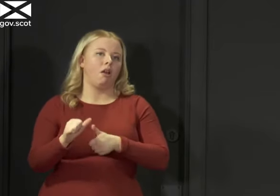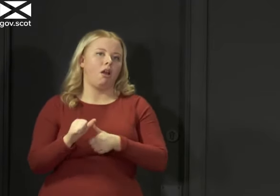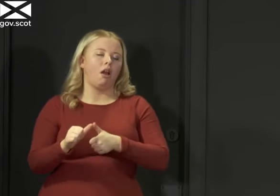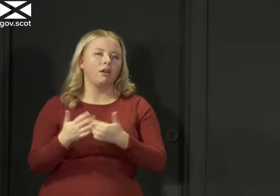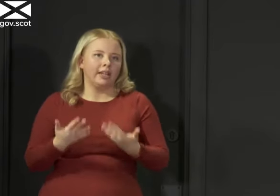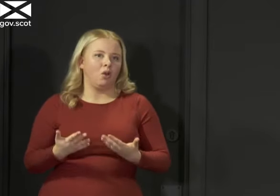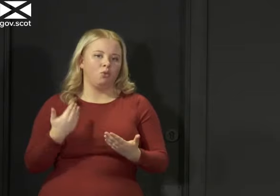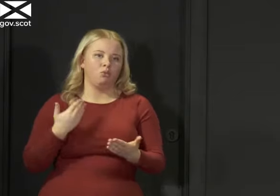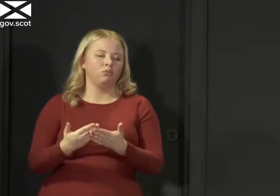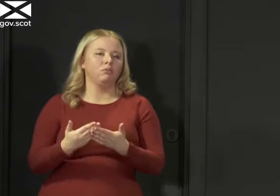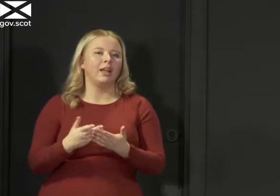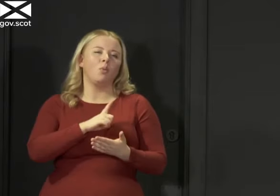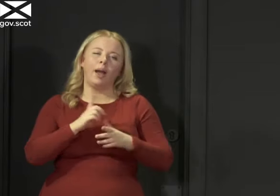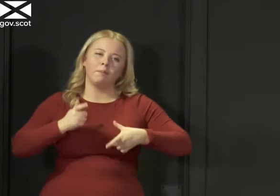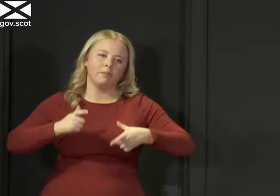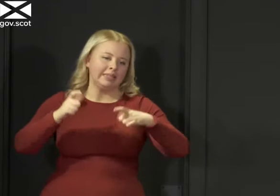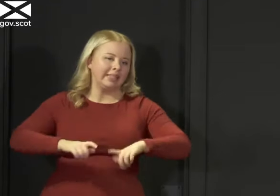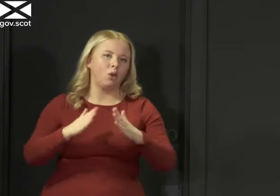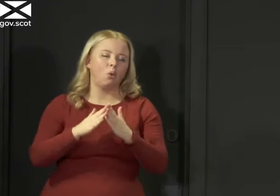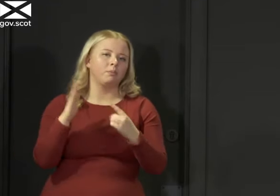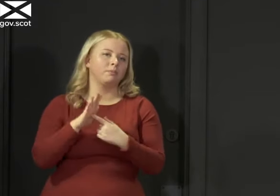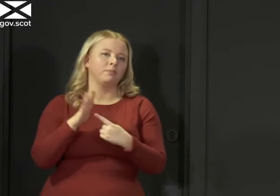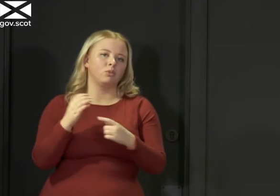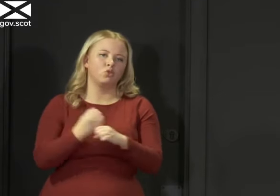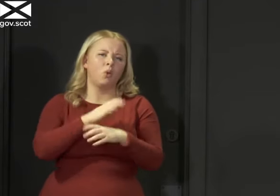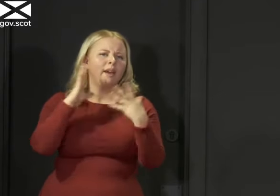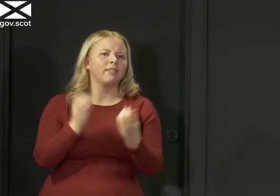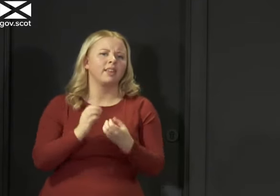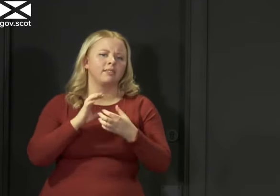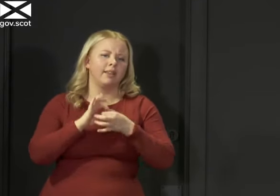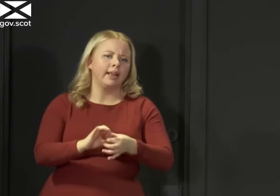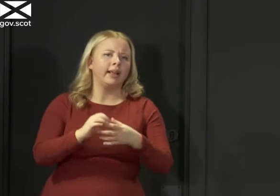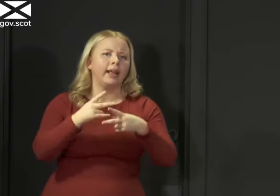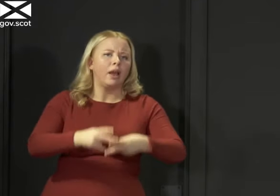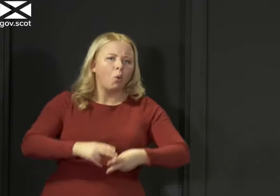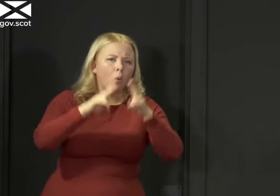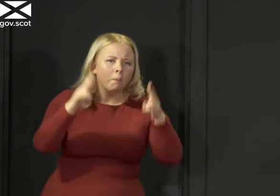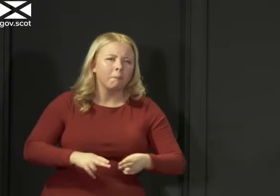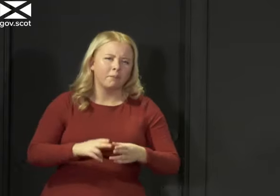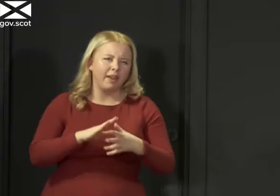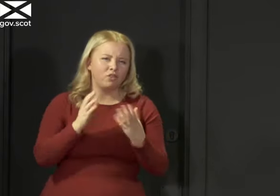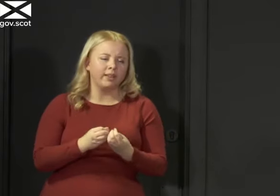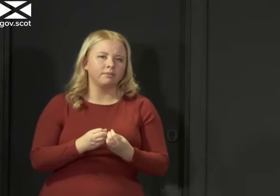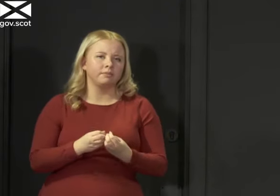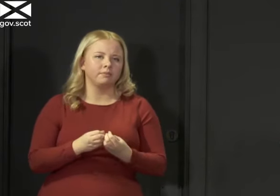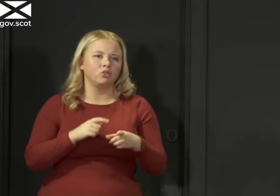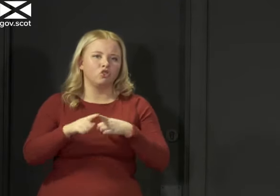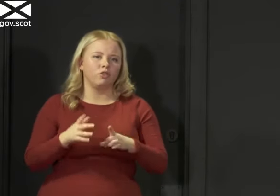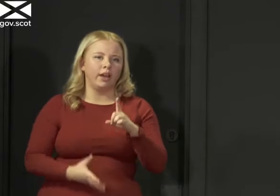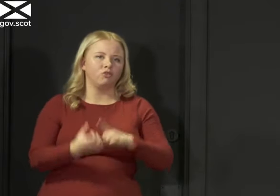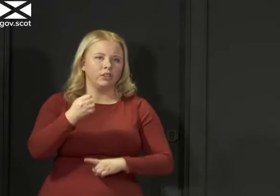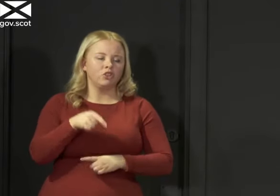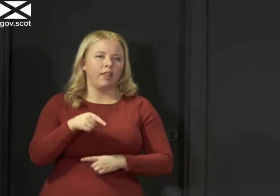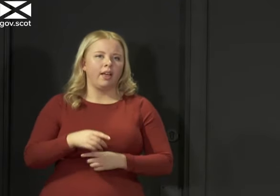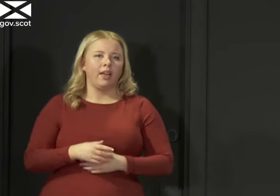we need to stick with these measures and do everything we're doing in care homes, for example, to get to that position. I'll hand over to